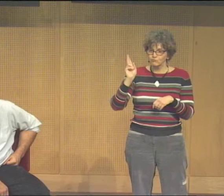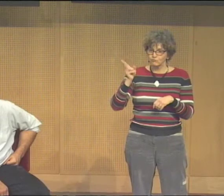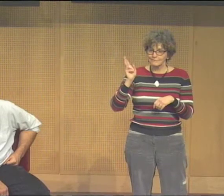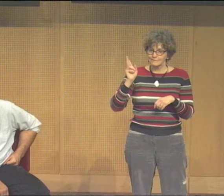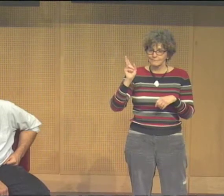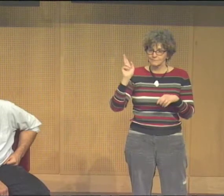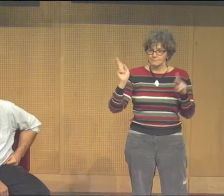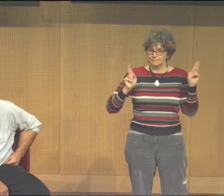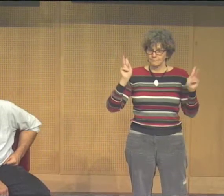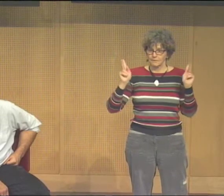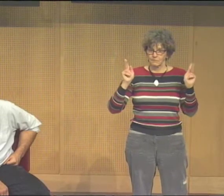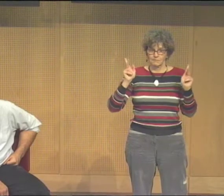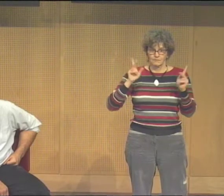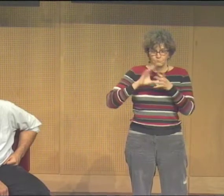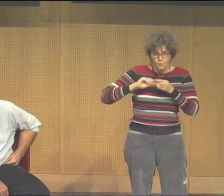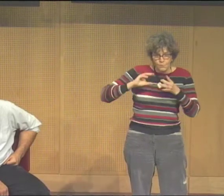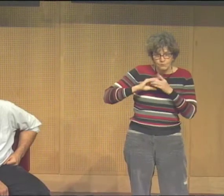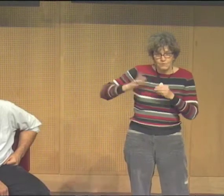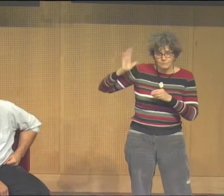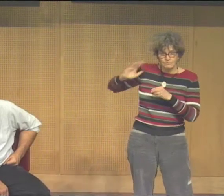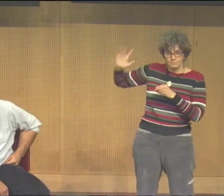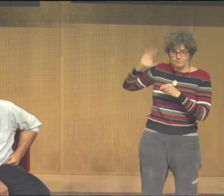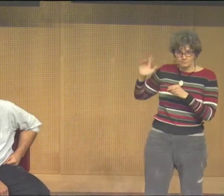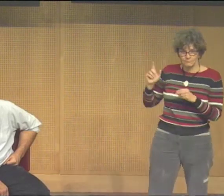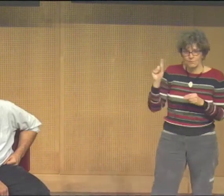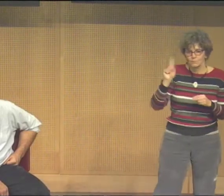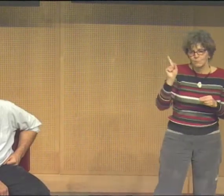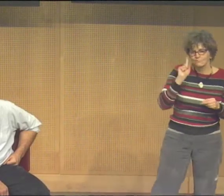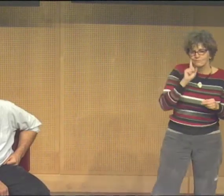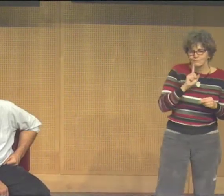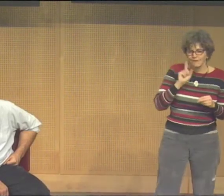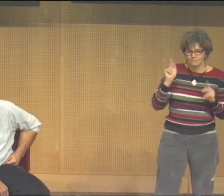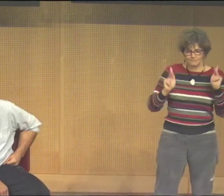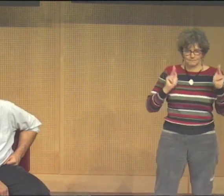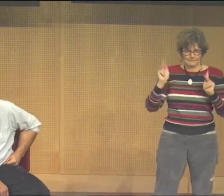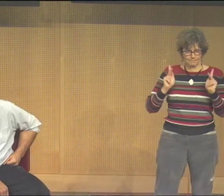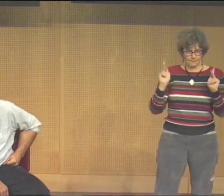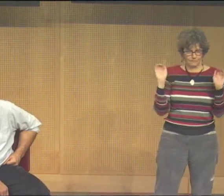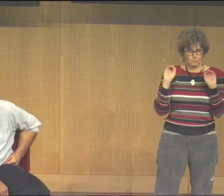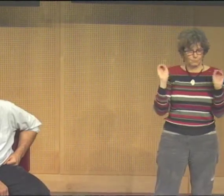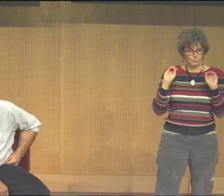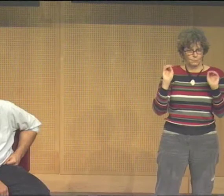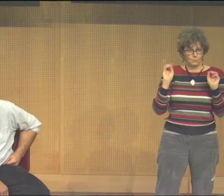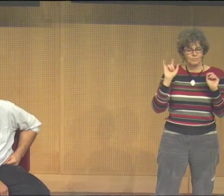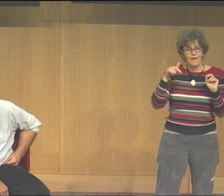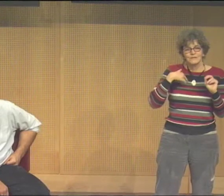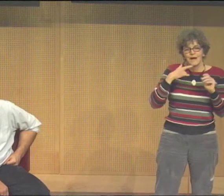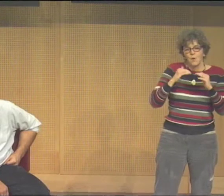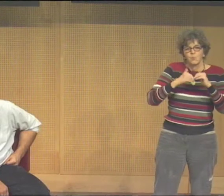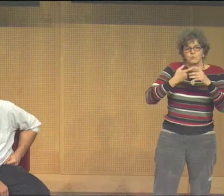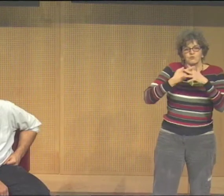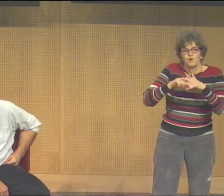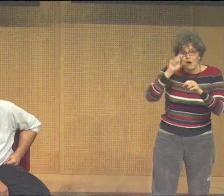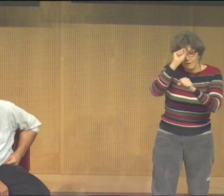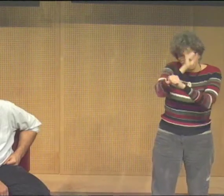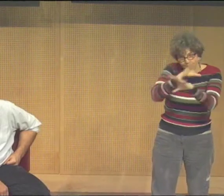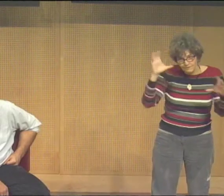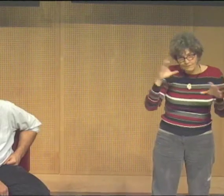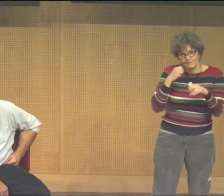often times depict the history of their people and stories from the past in tile. But I had not seen this